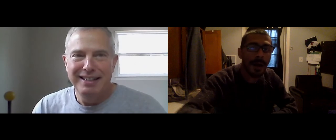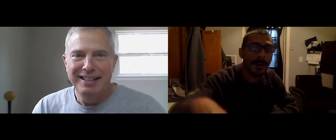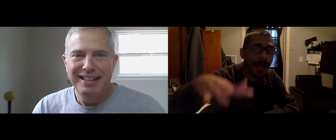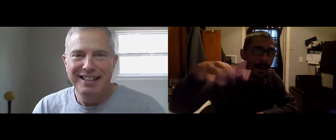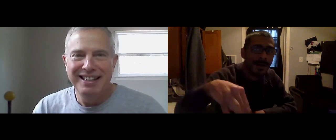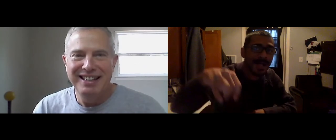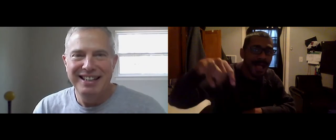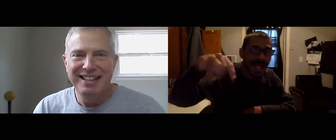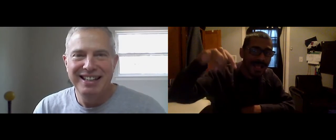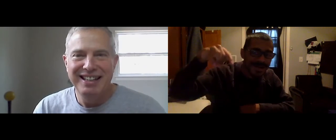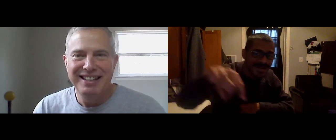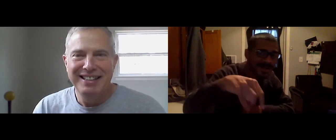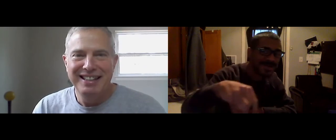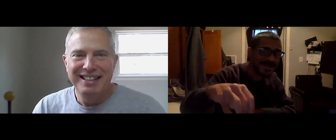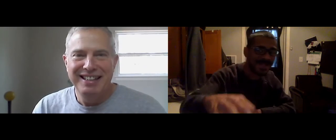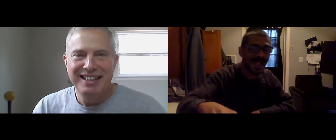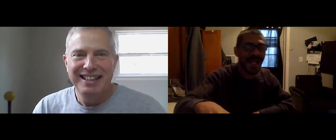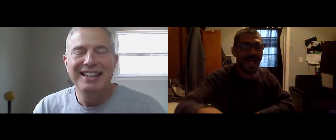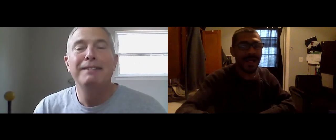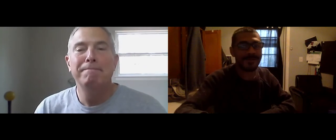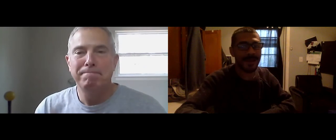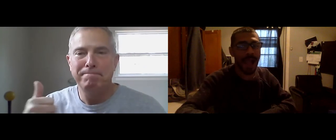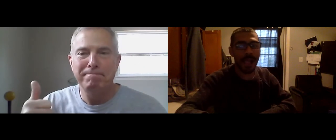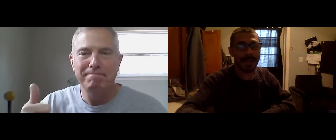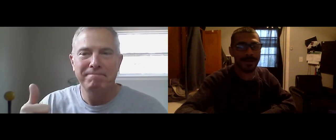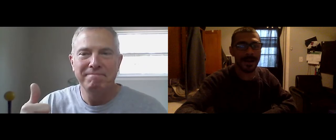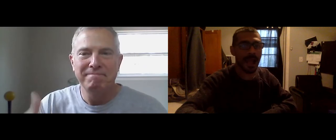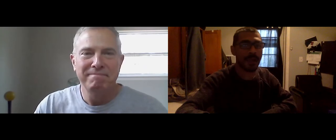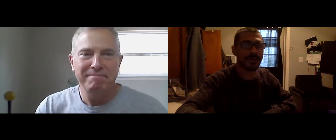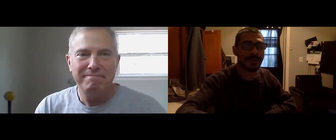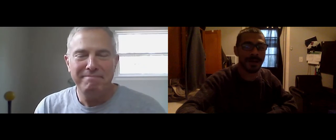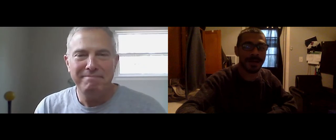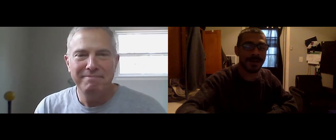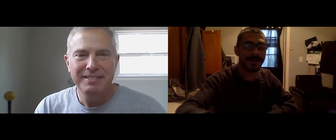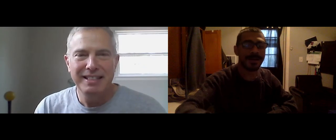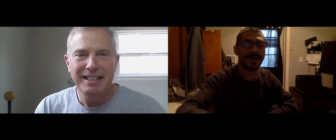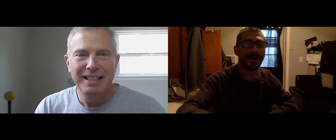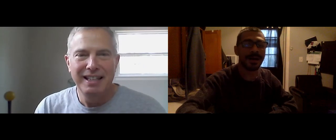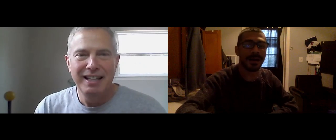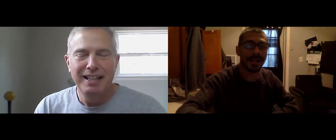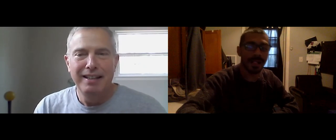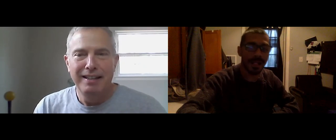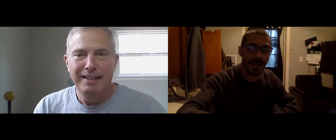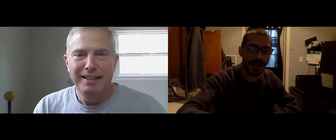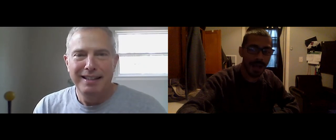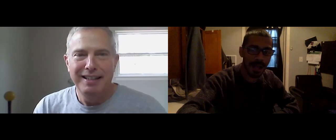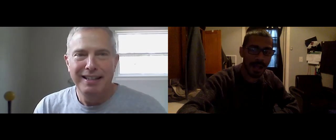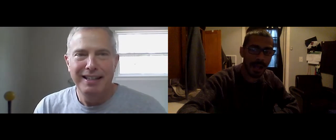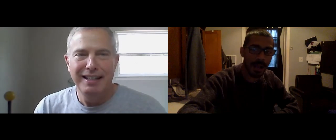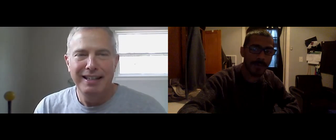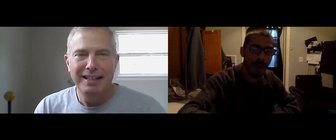don't